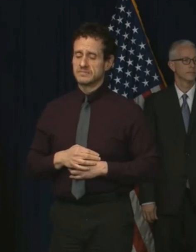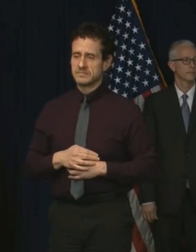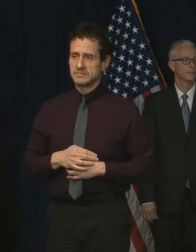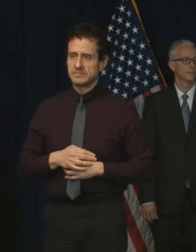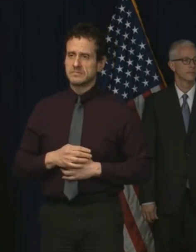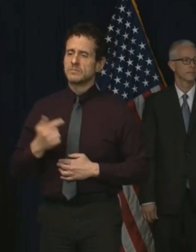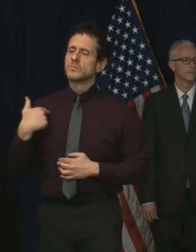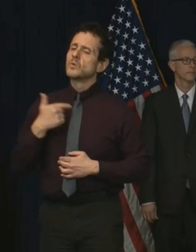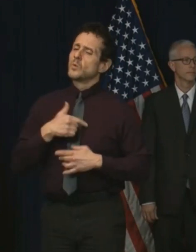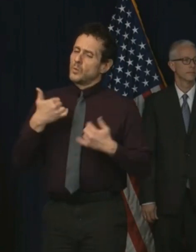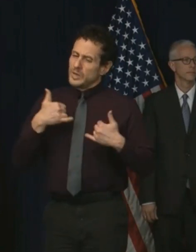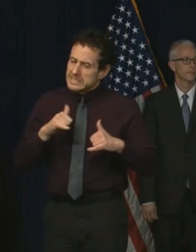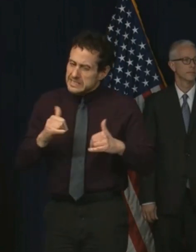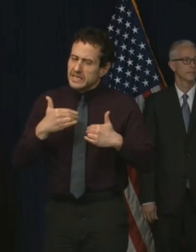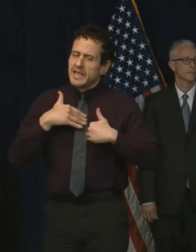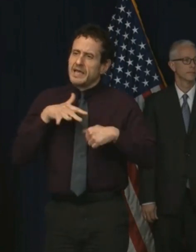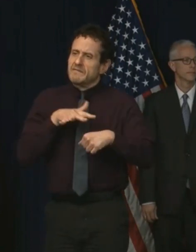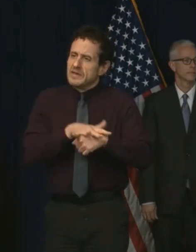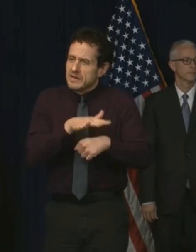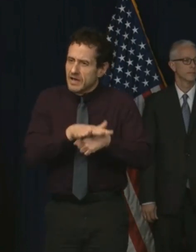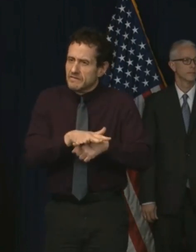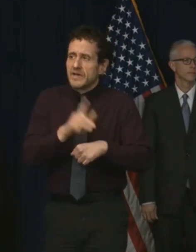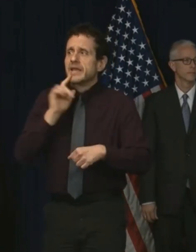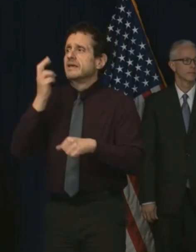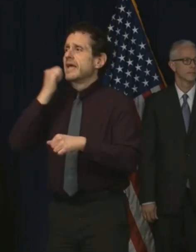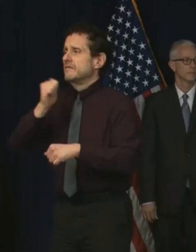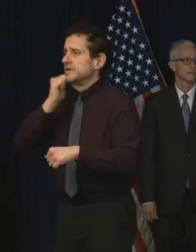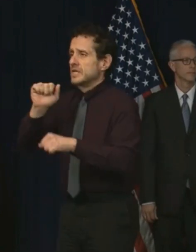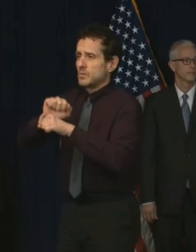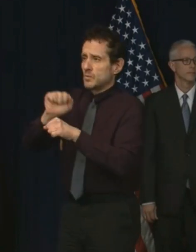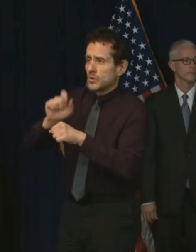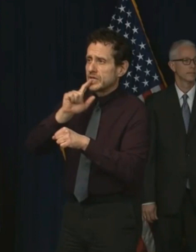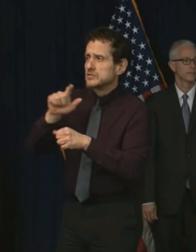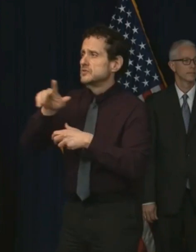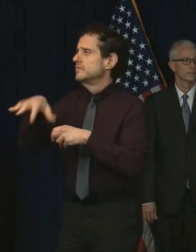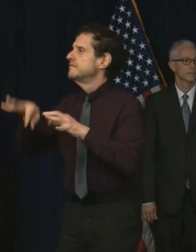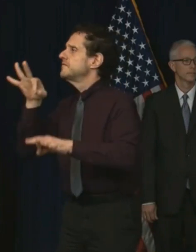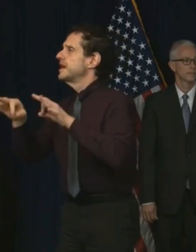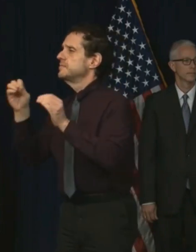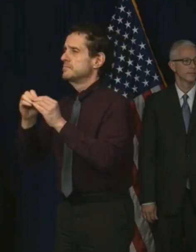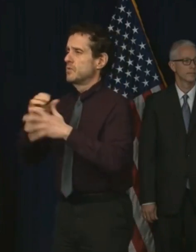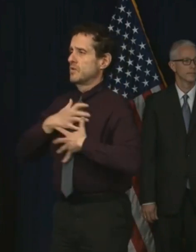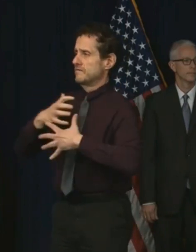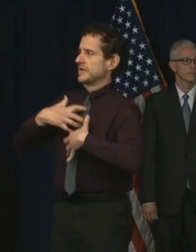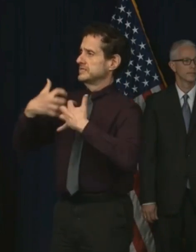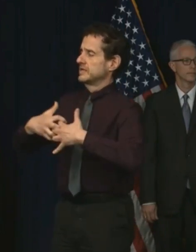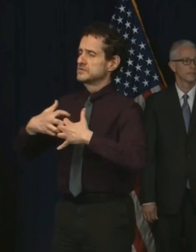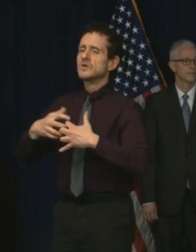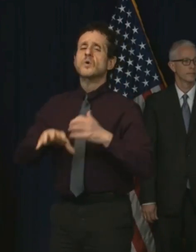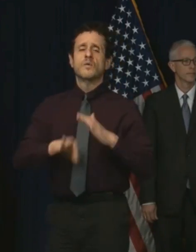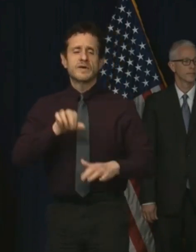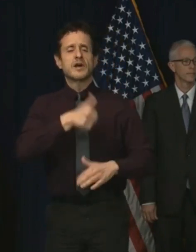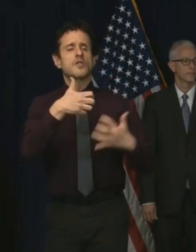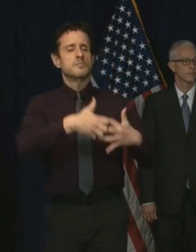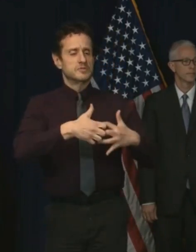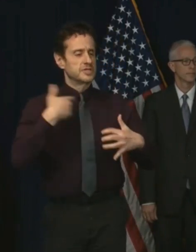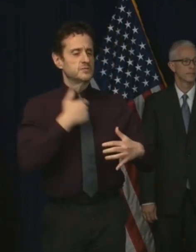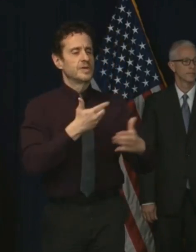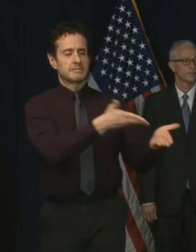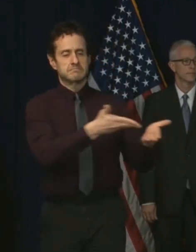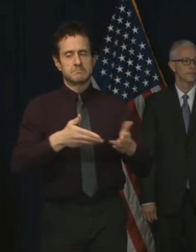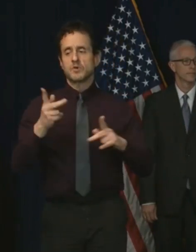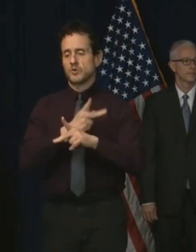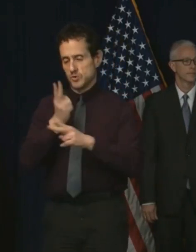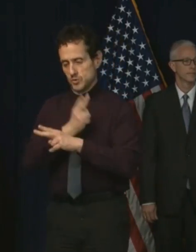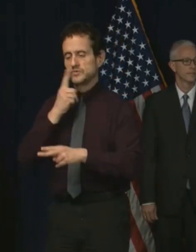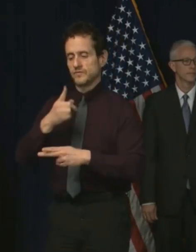and we're working every day to acquire new ventilators or convert alternate use ventilators to increase that capacity.